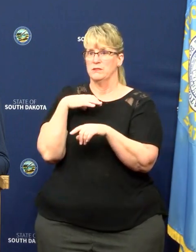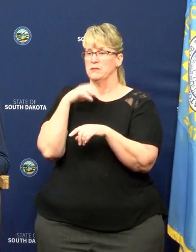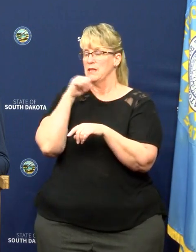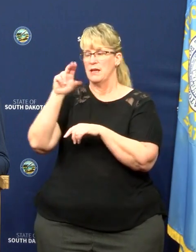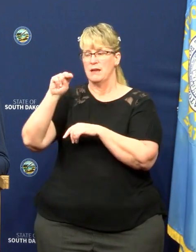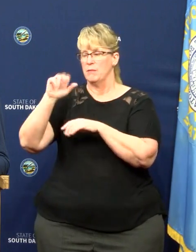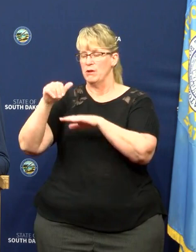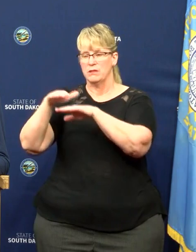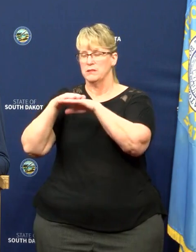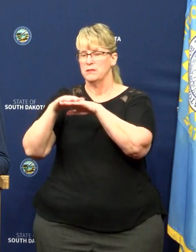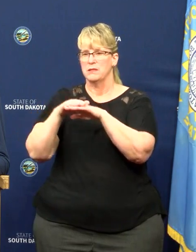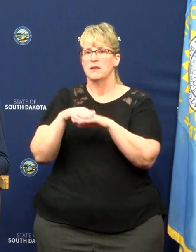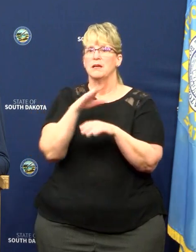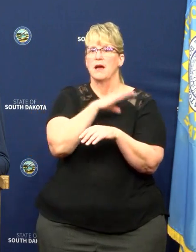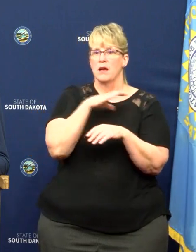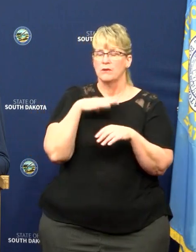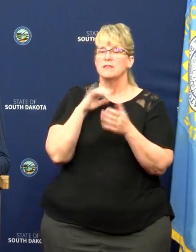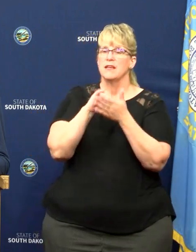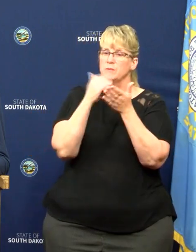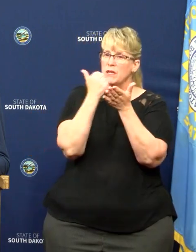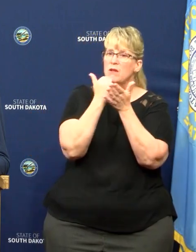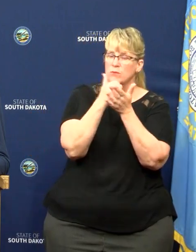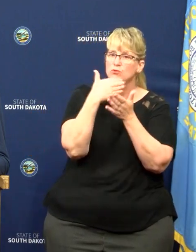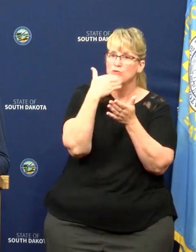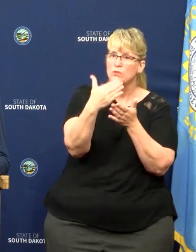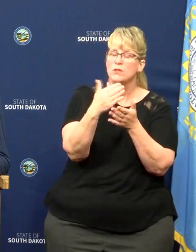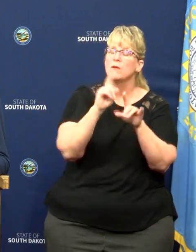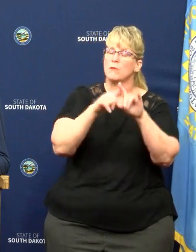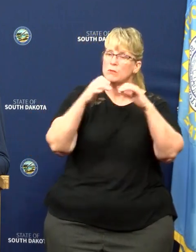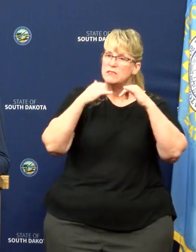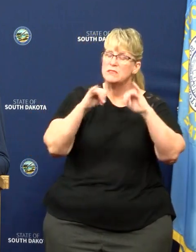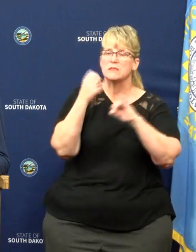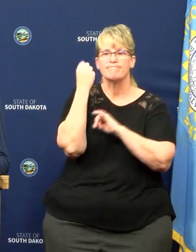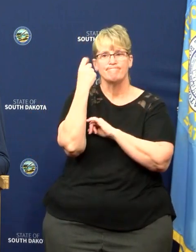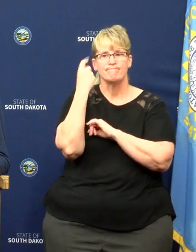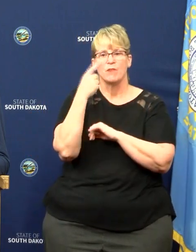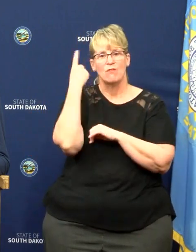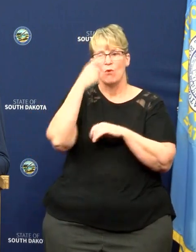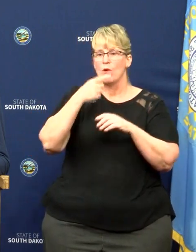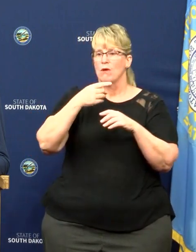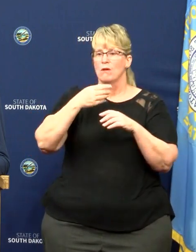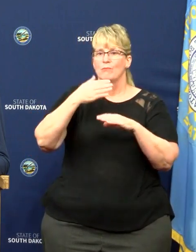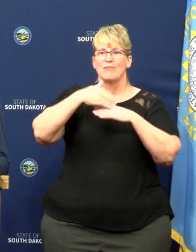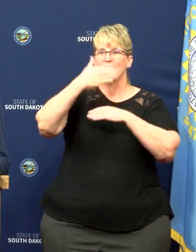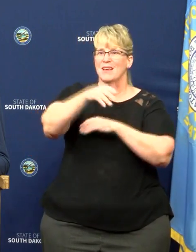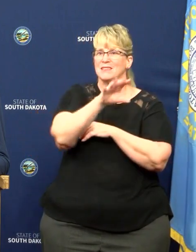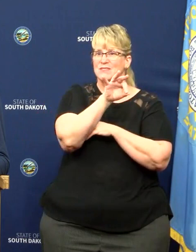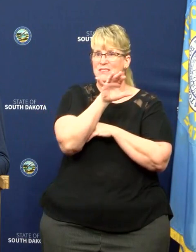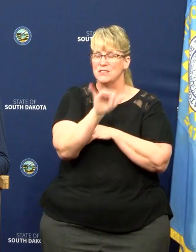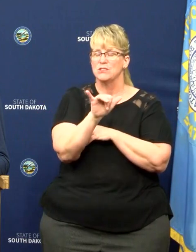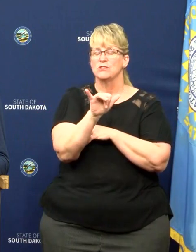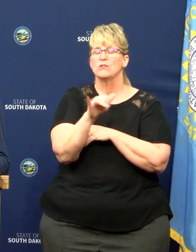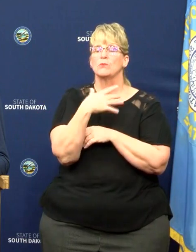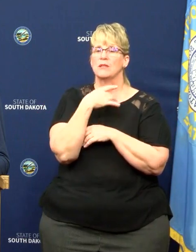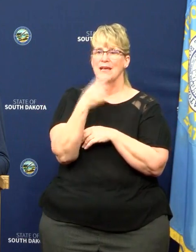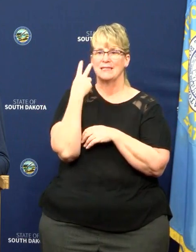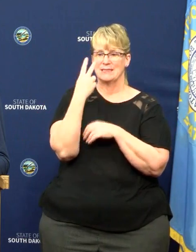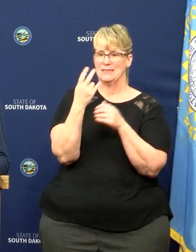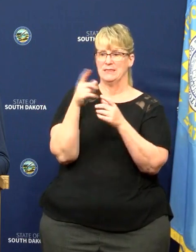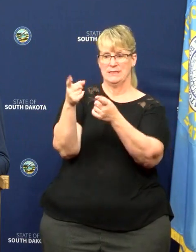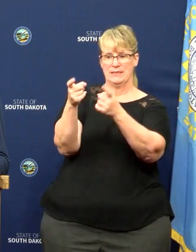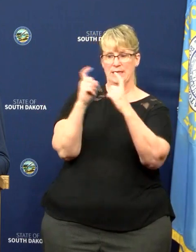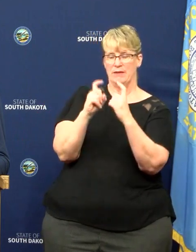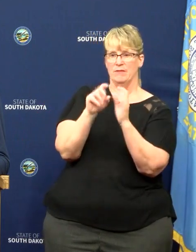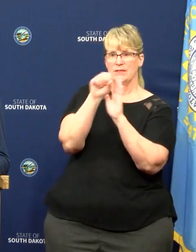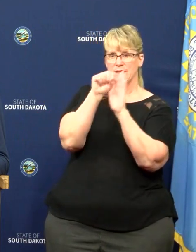already received. So that's been helpful. We still, though, for the next fiscal year really would like to see them give